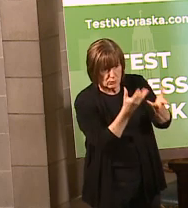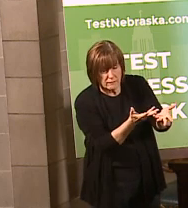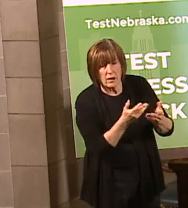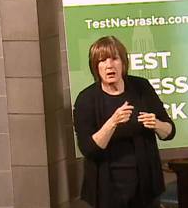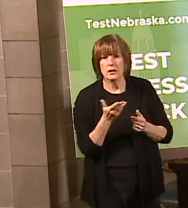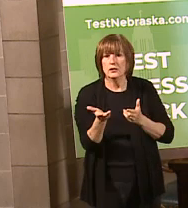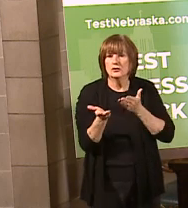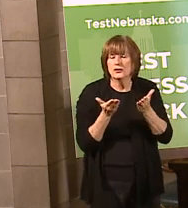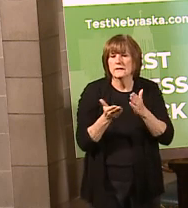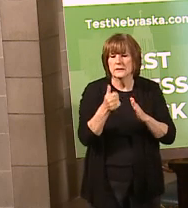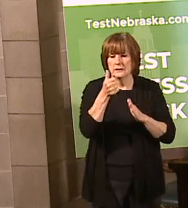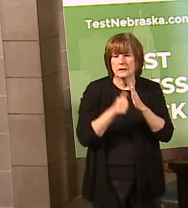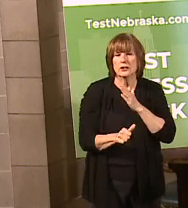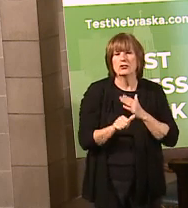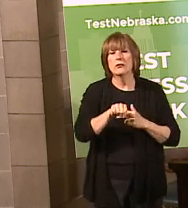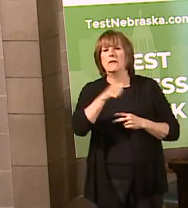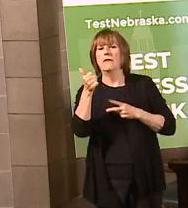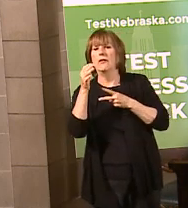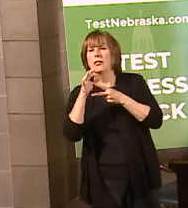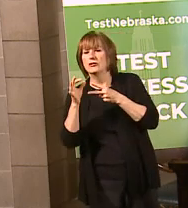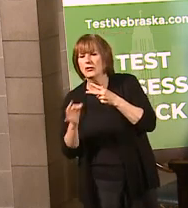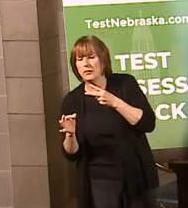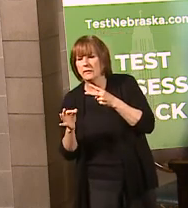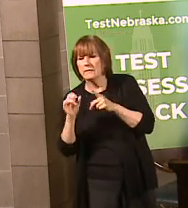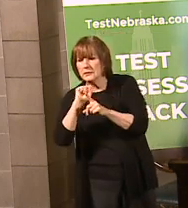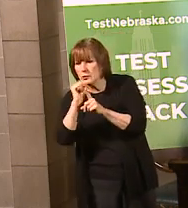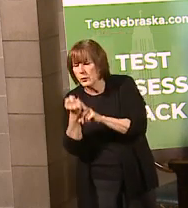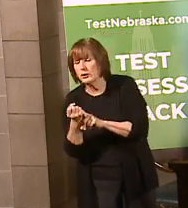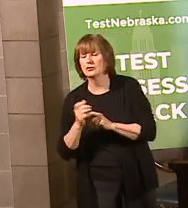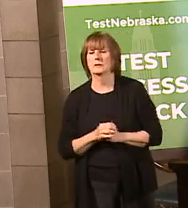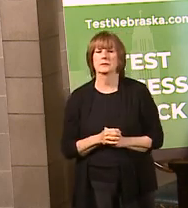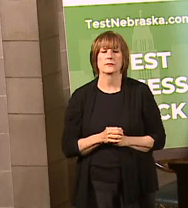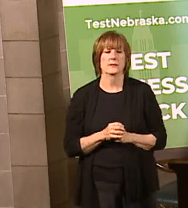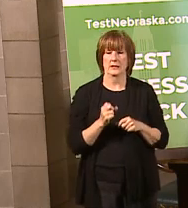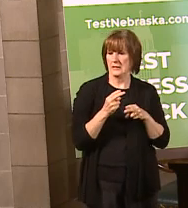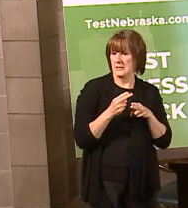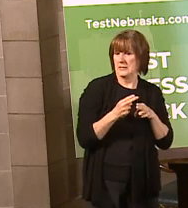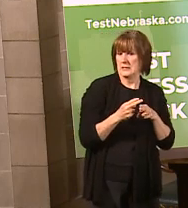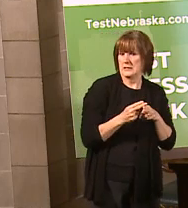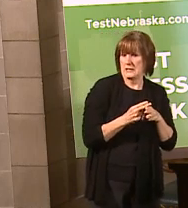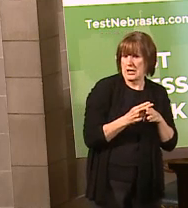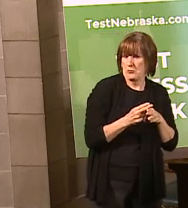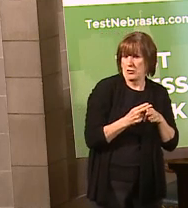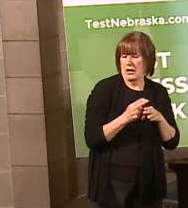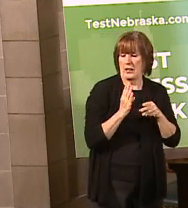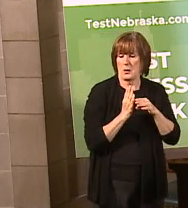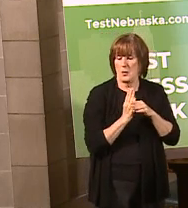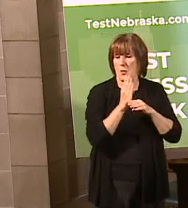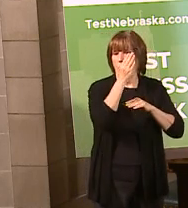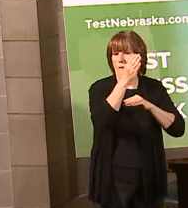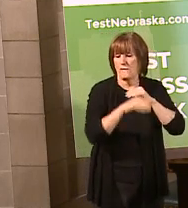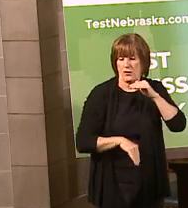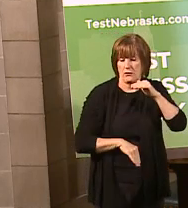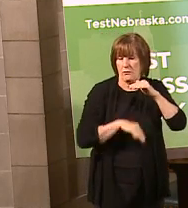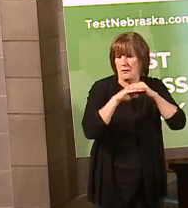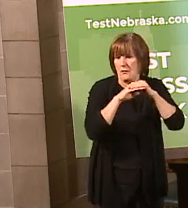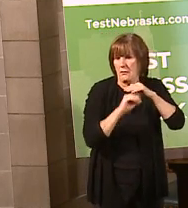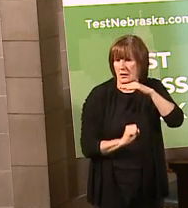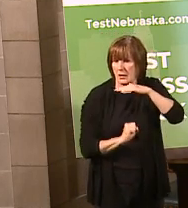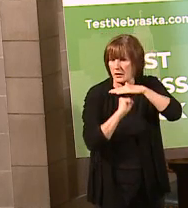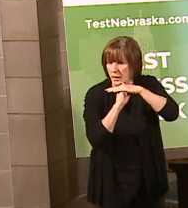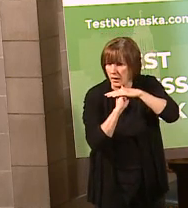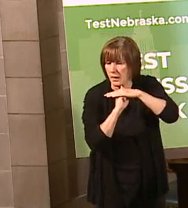services under alternative scenarios, being able to temporarily exceed caps, exceed service limitations, find